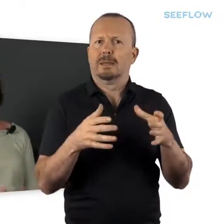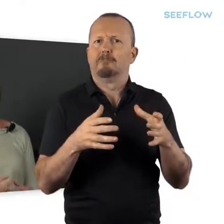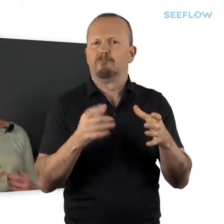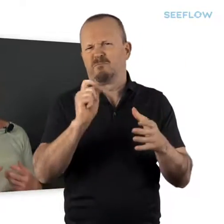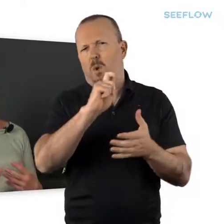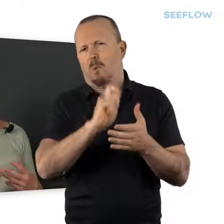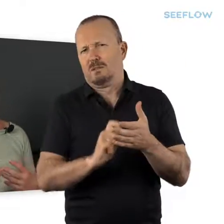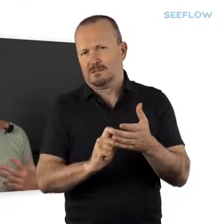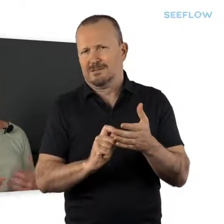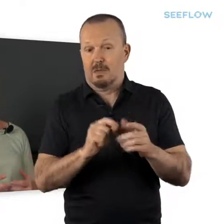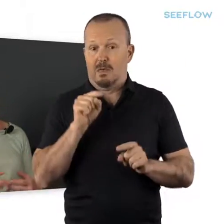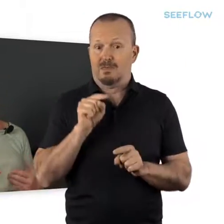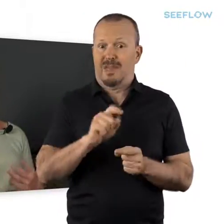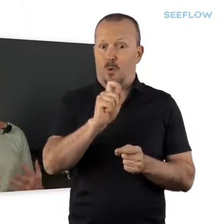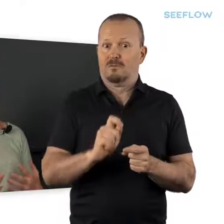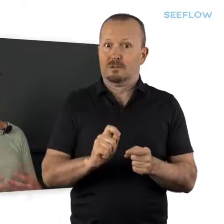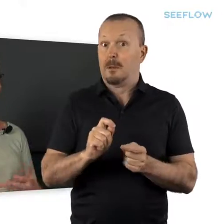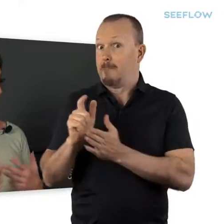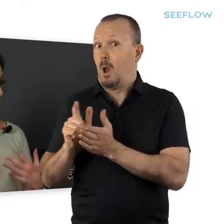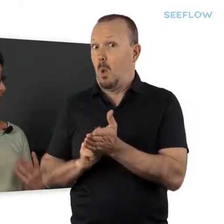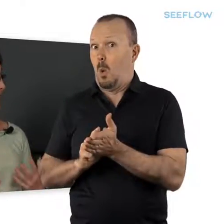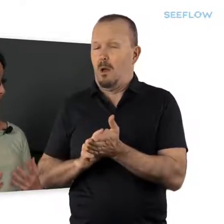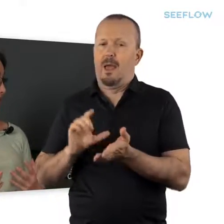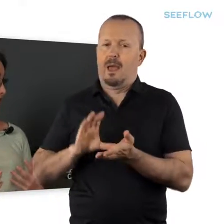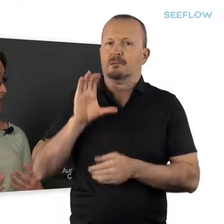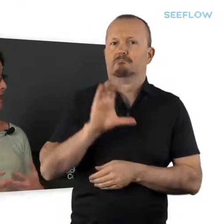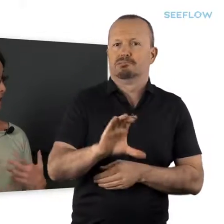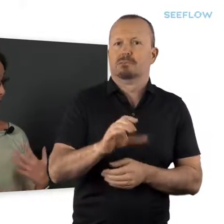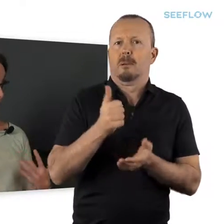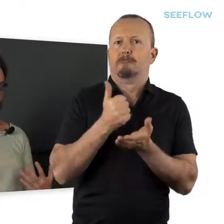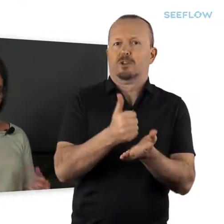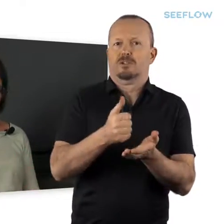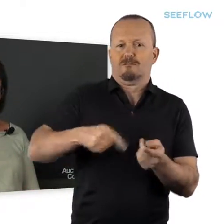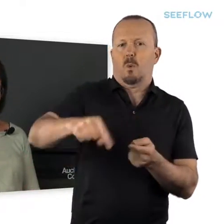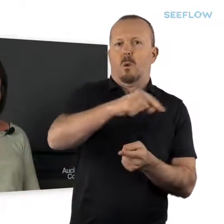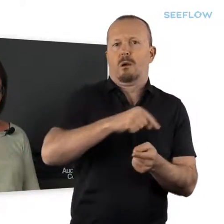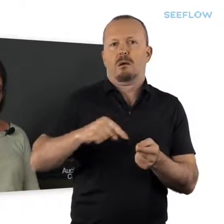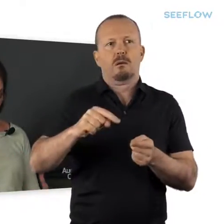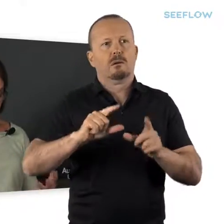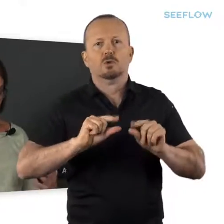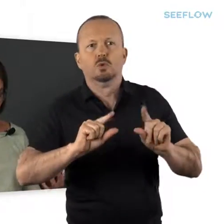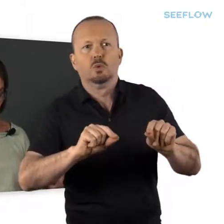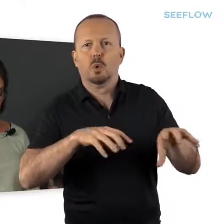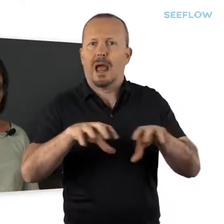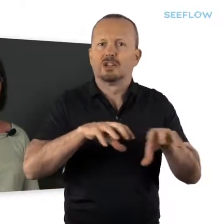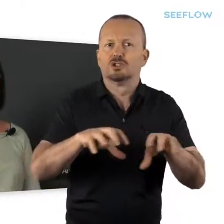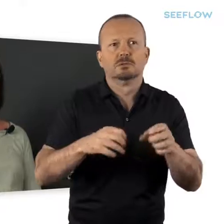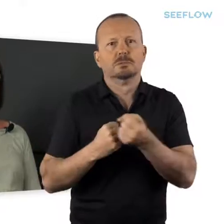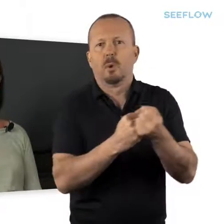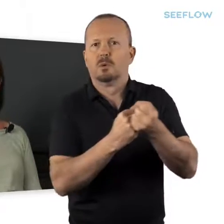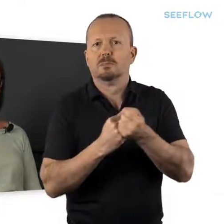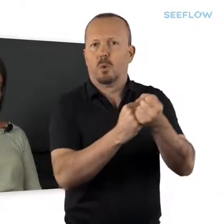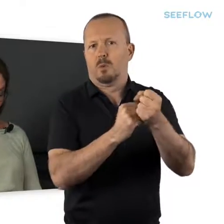And that mayoral office, by law, has a dedicated budget, which is there for the mayor to be able to